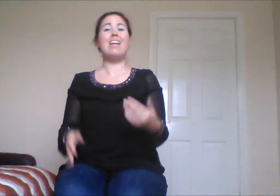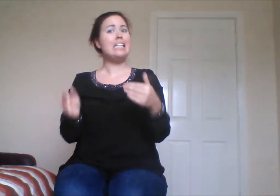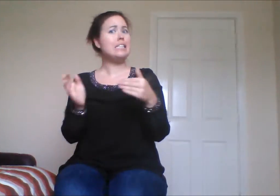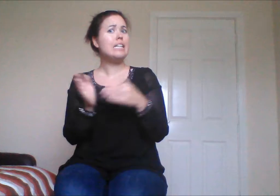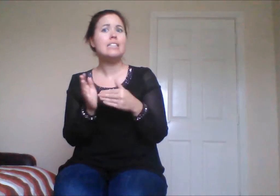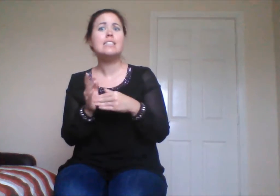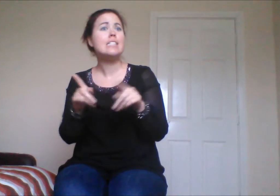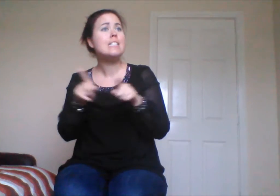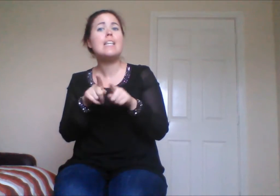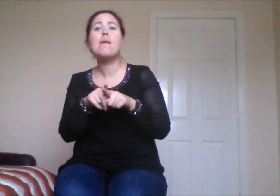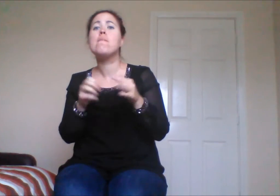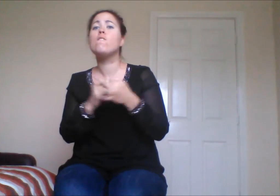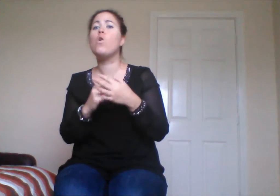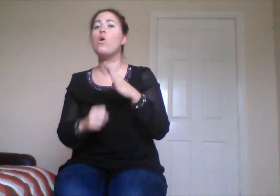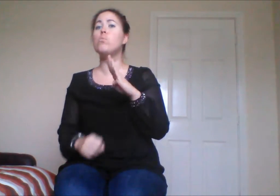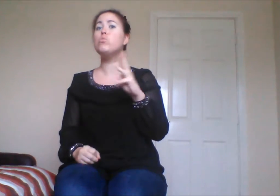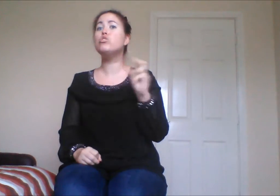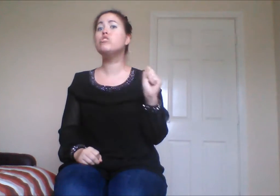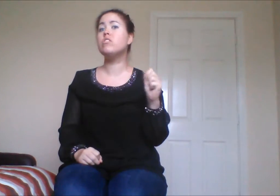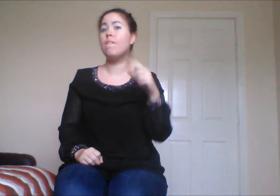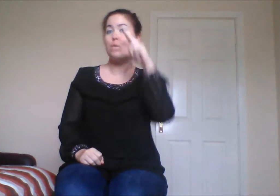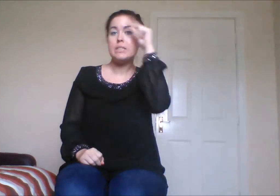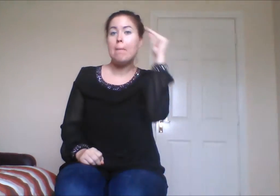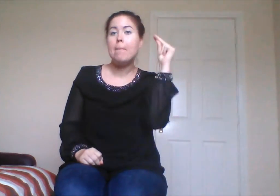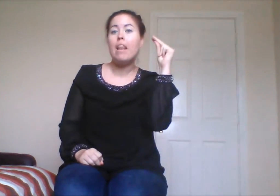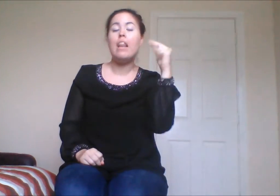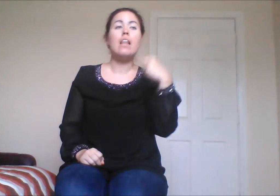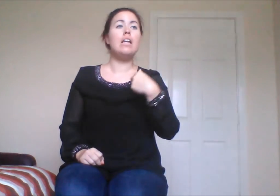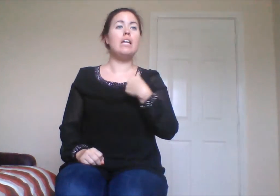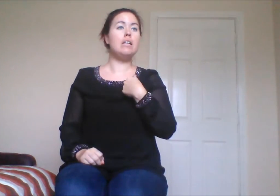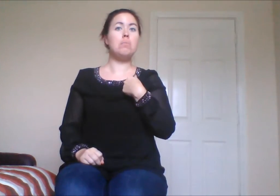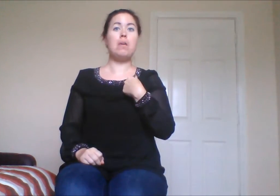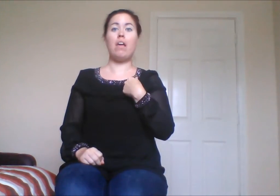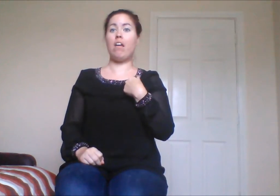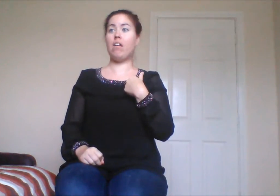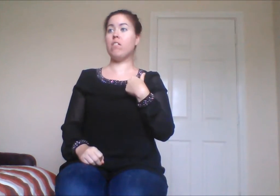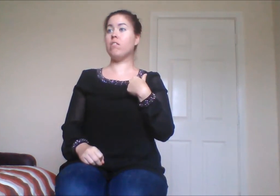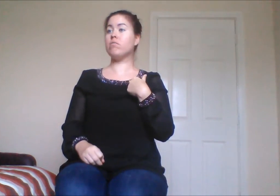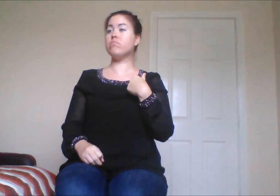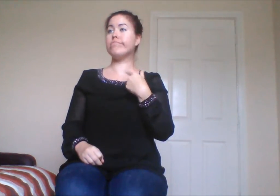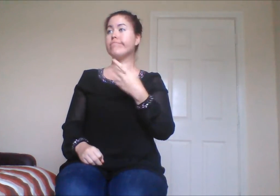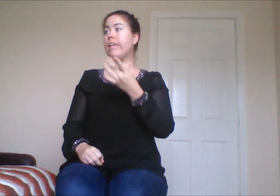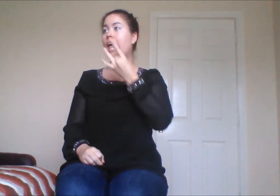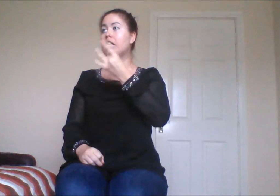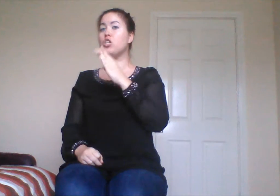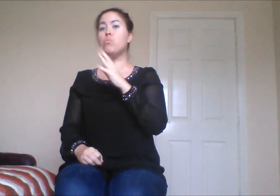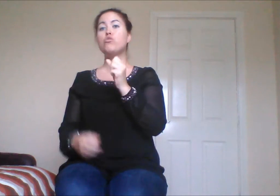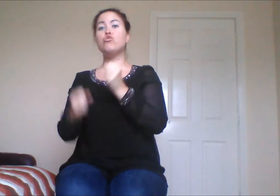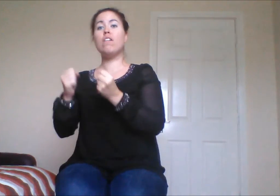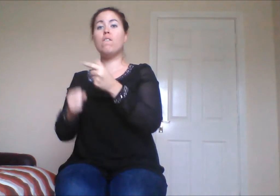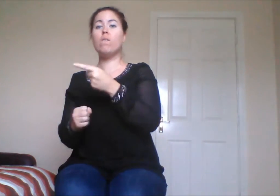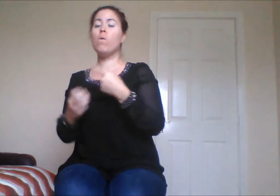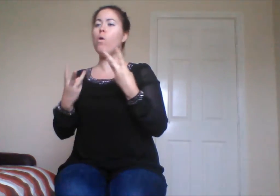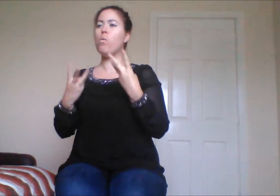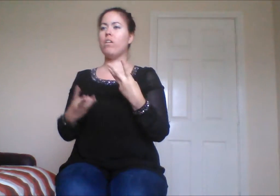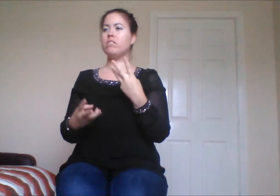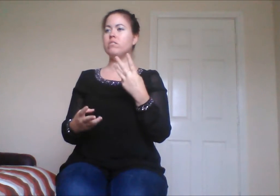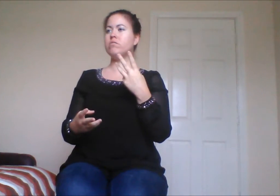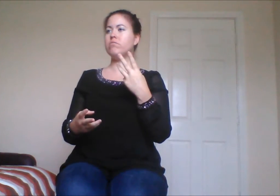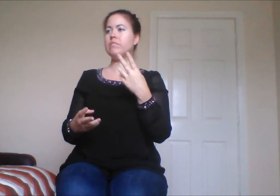Yeah, yeah, and it's the same, you know, at bus fares, bus fares is the exact same. If we get onto the bus and we're saying